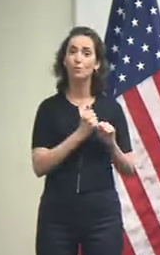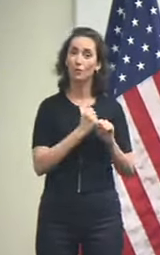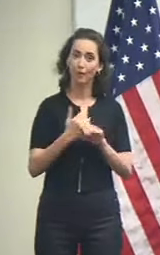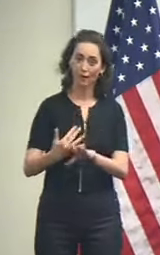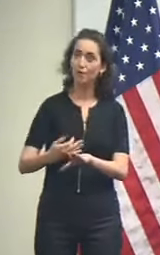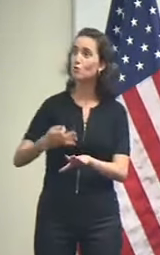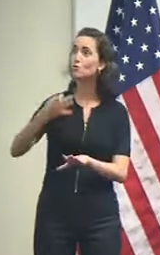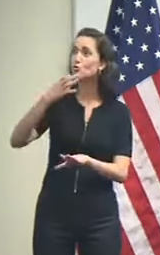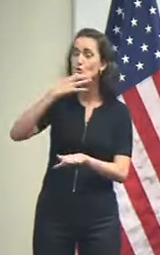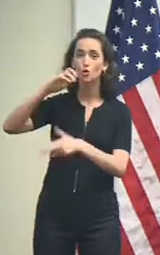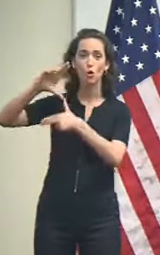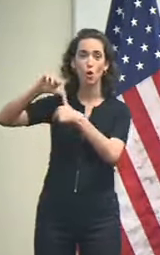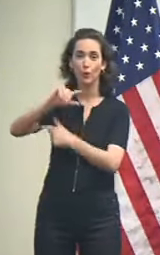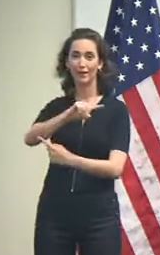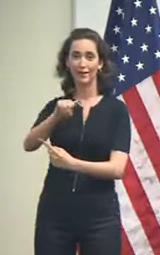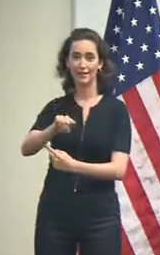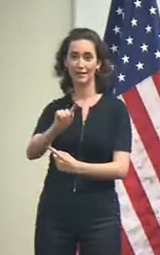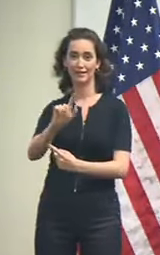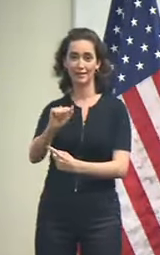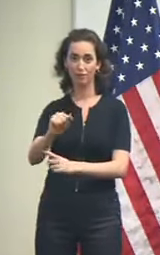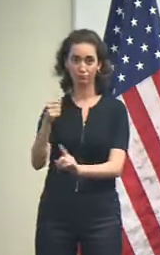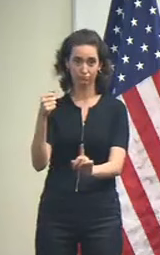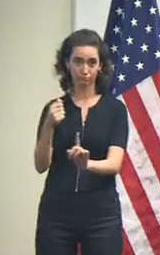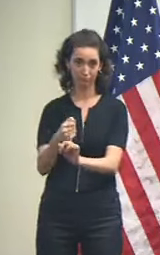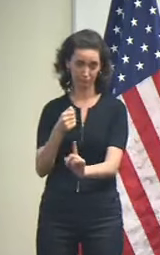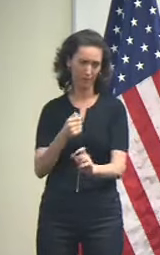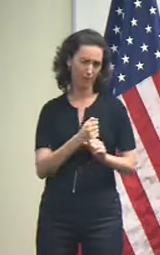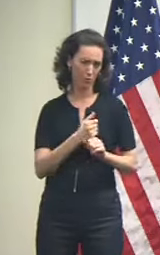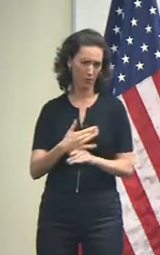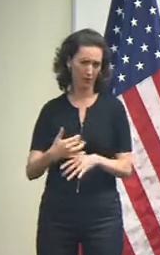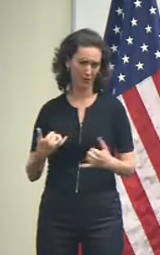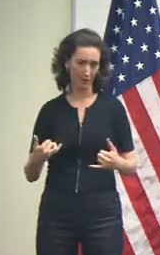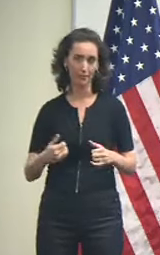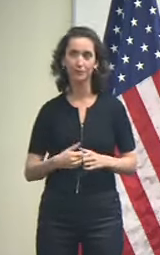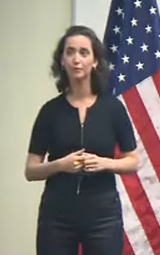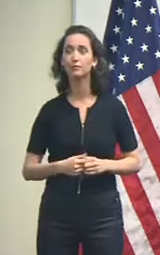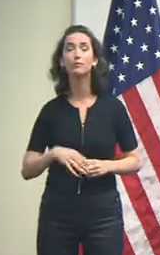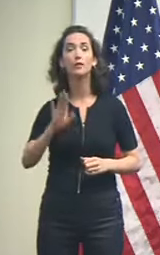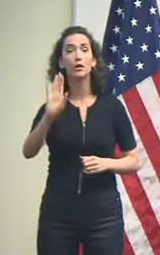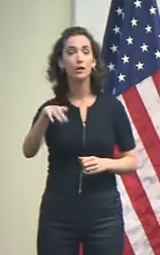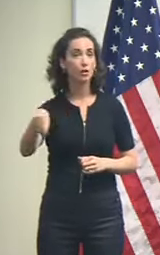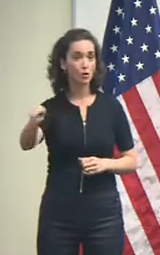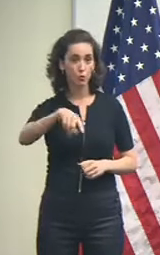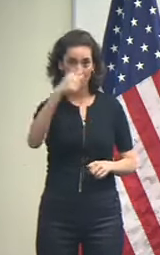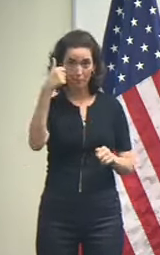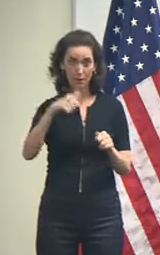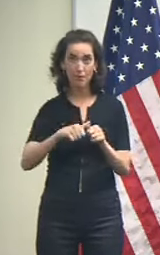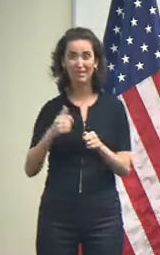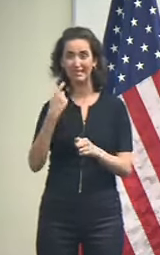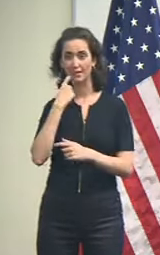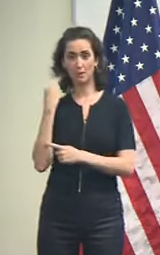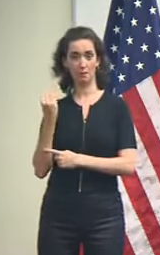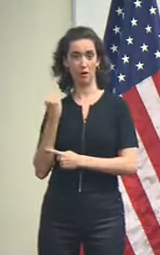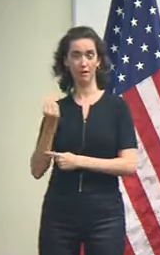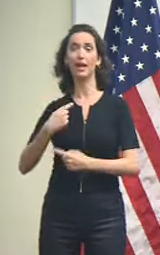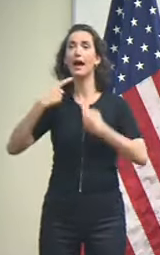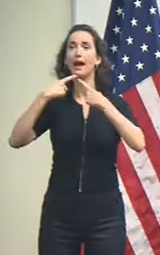of Hurricane Zeta. As you all will recall, I declared an emergency on Monday.